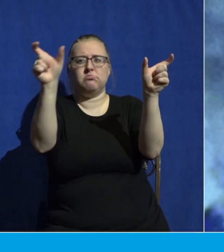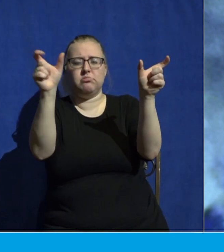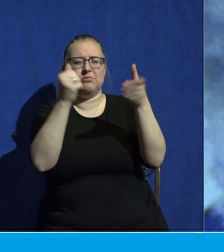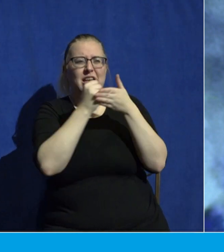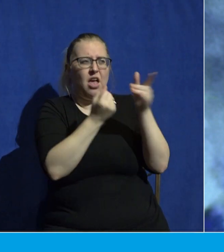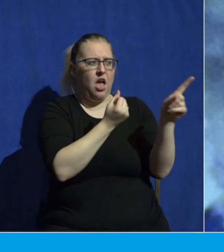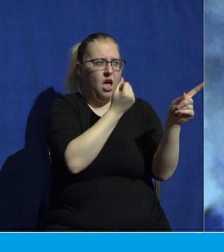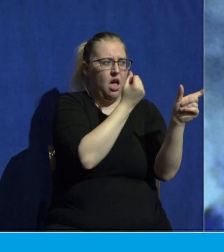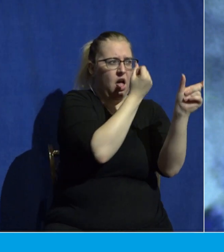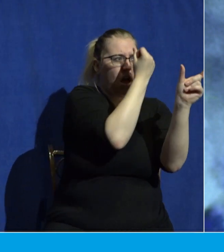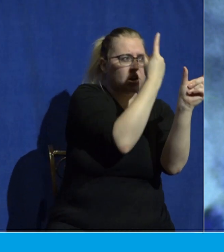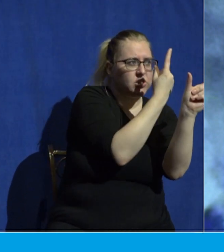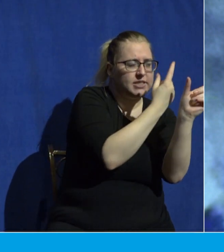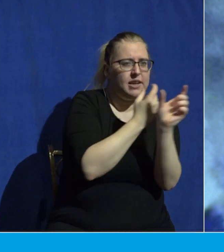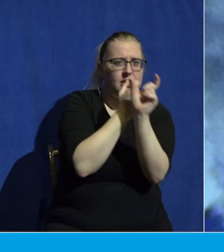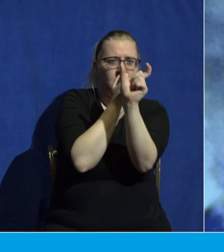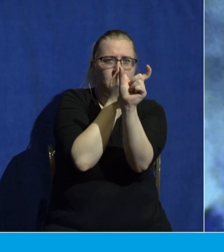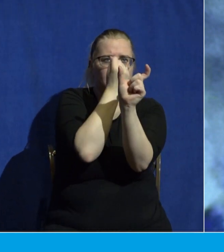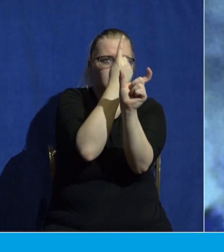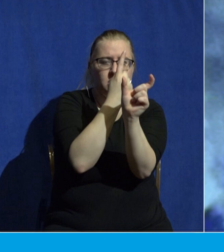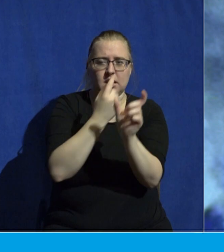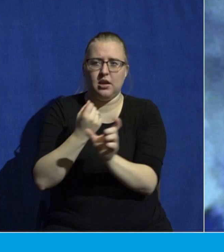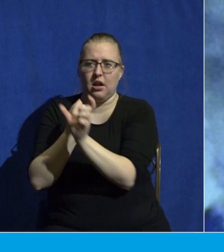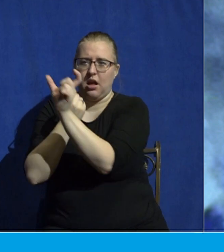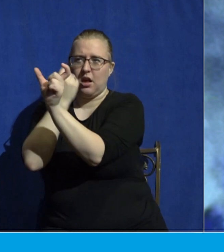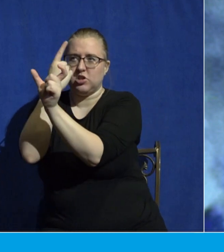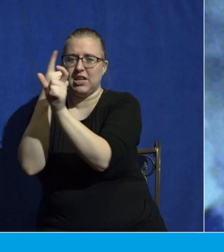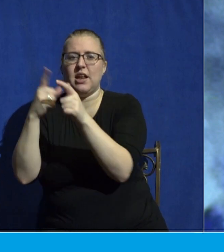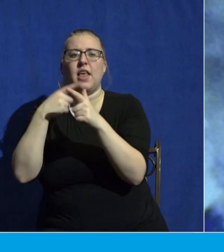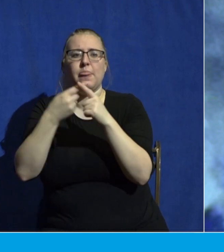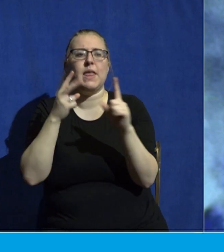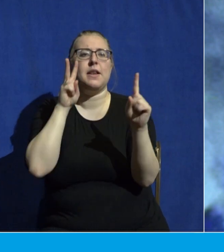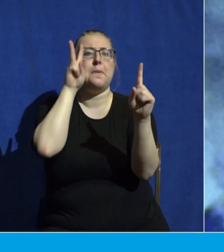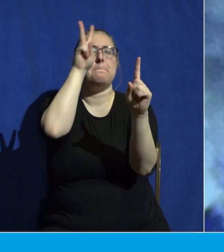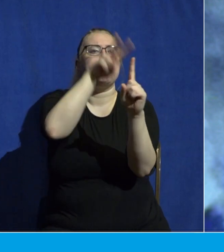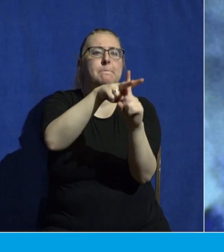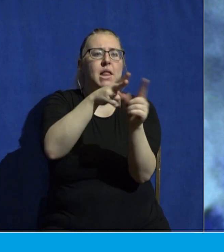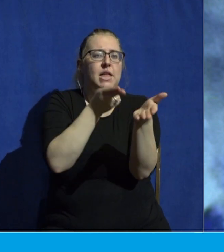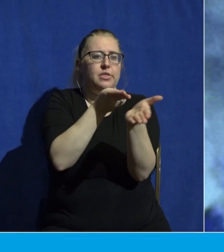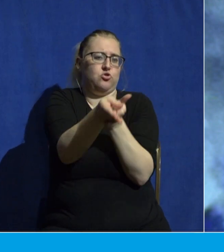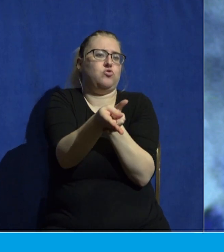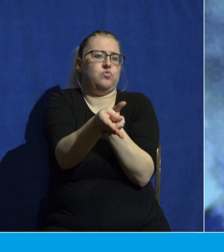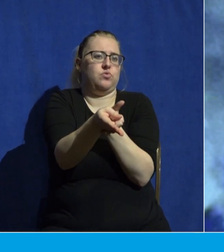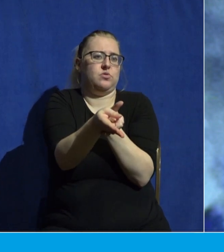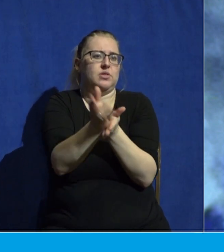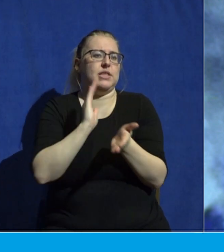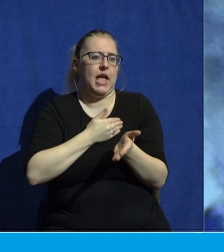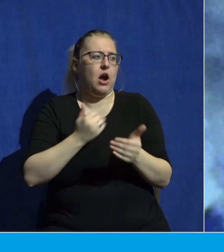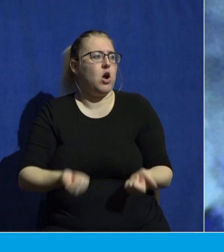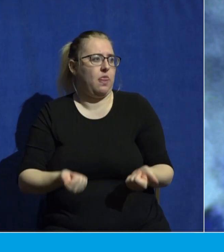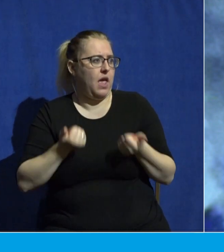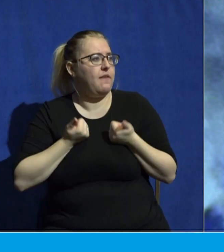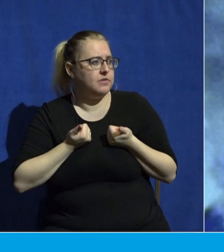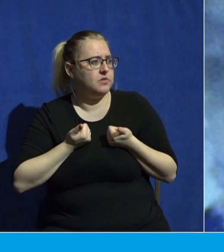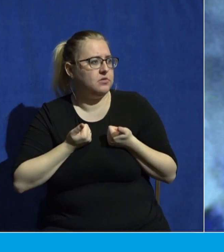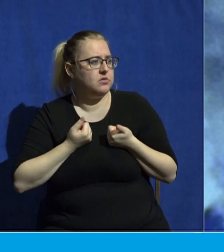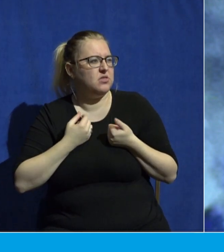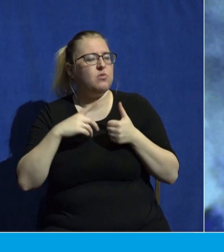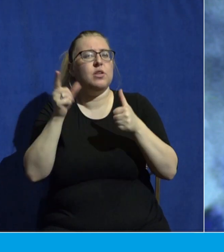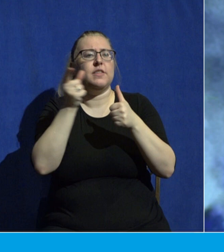to apply its truth to our lives along the way. So the first phrase, For